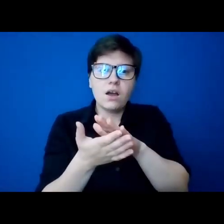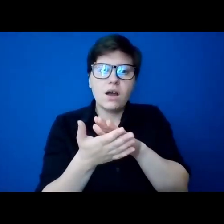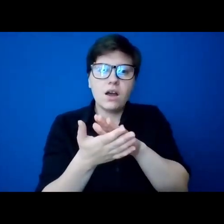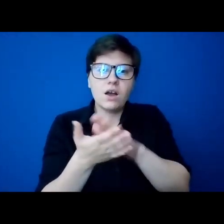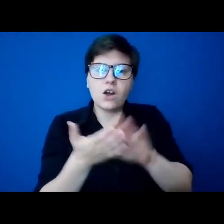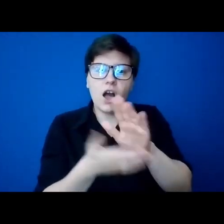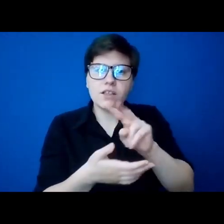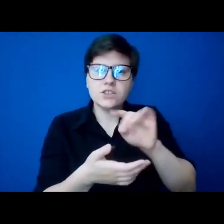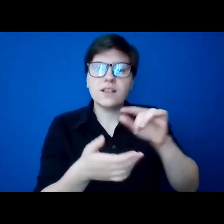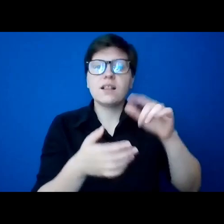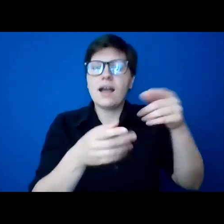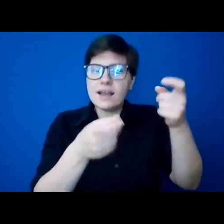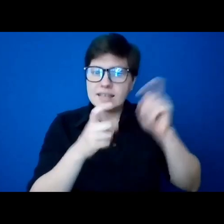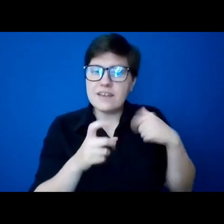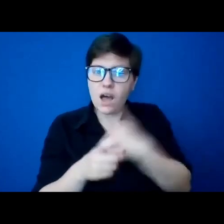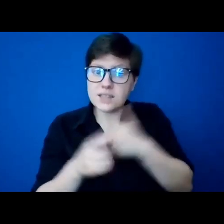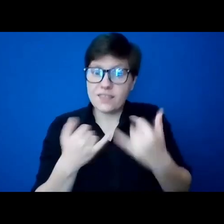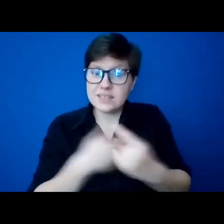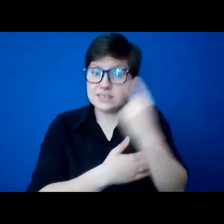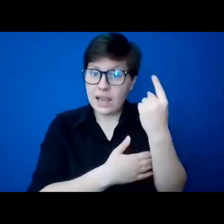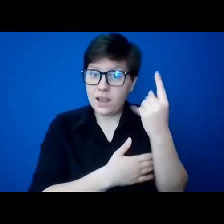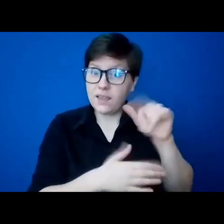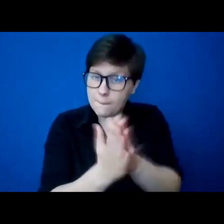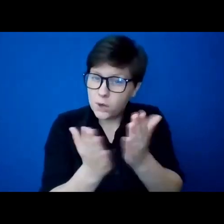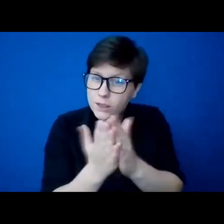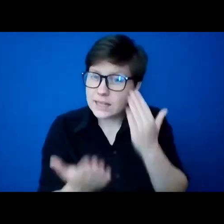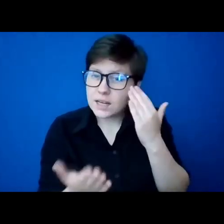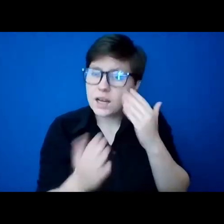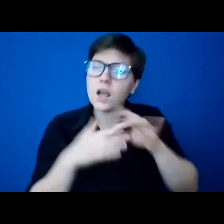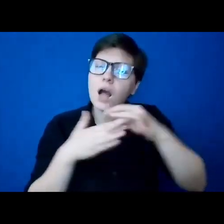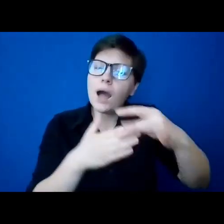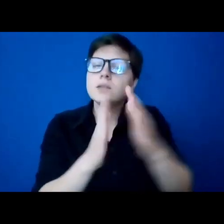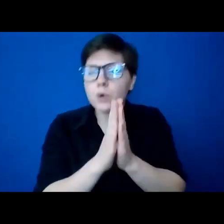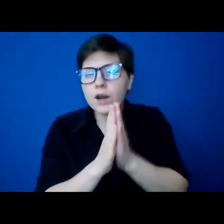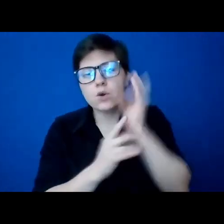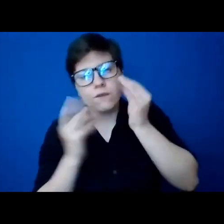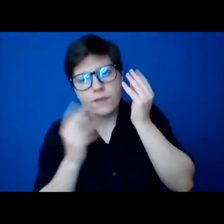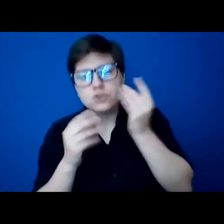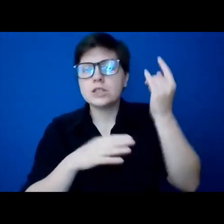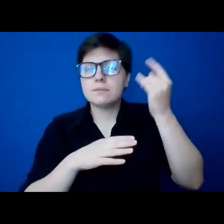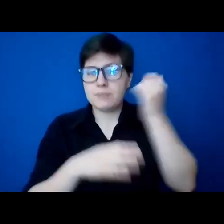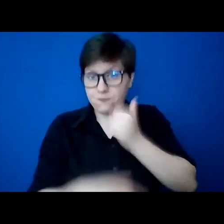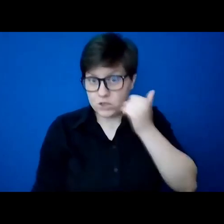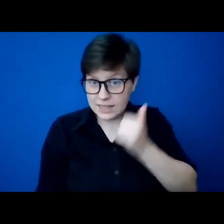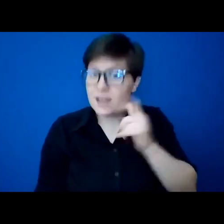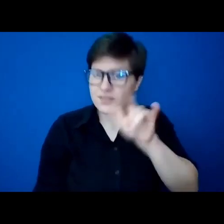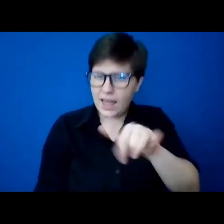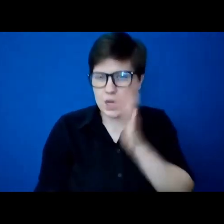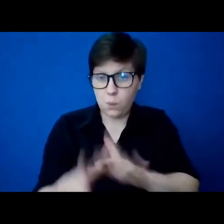Day, that booklet that guides people on prayer and reflection each day of the calendar year. And